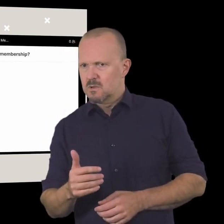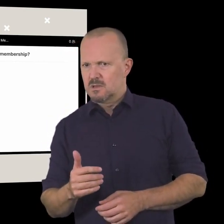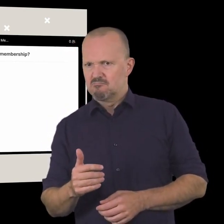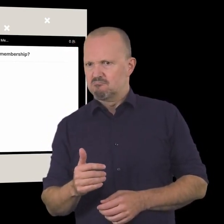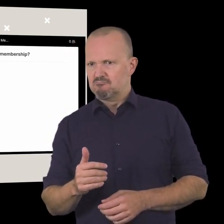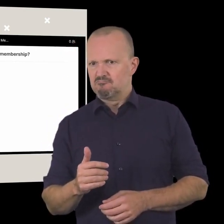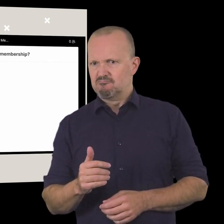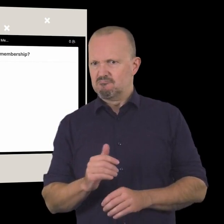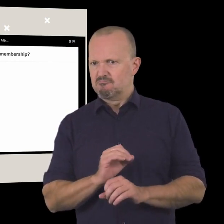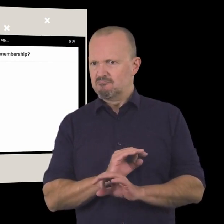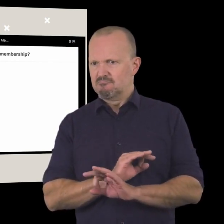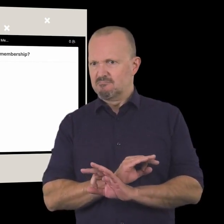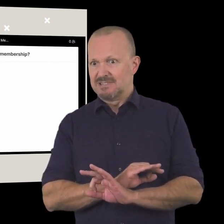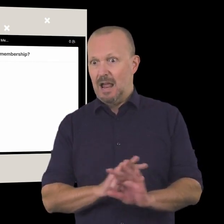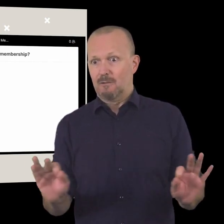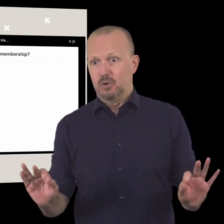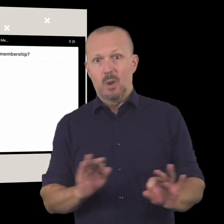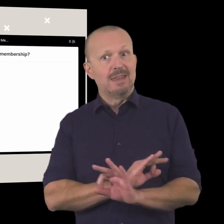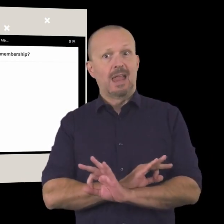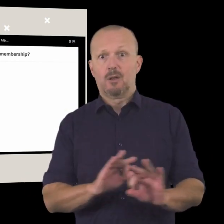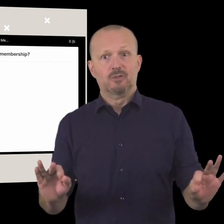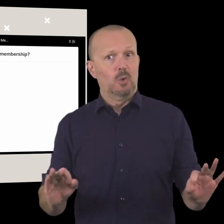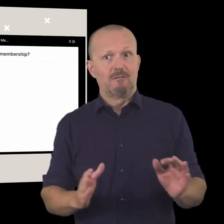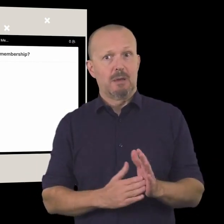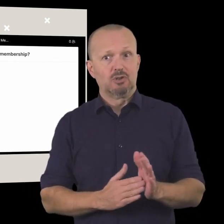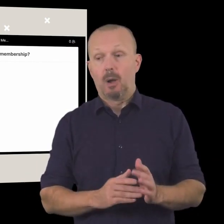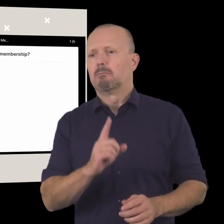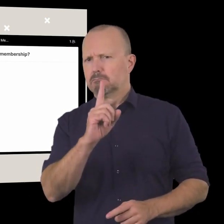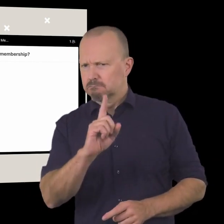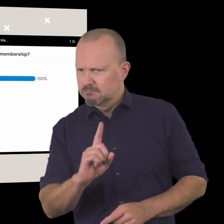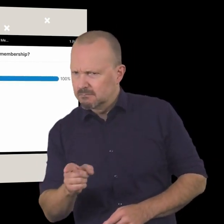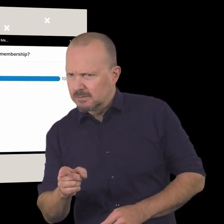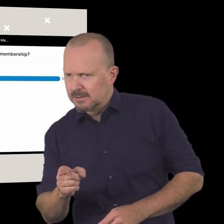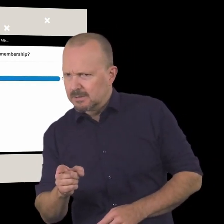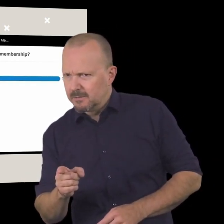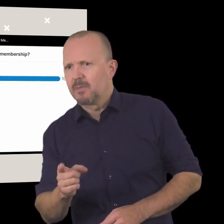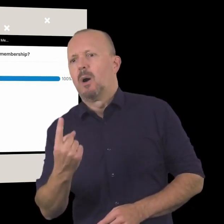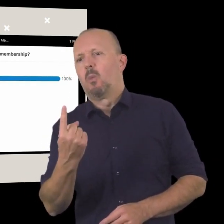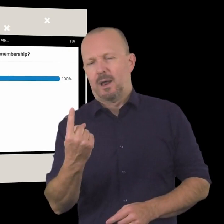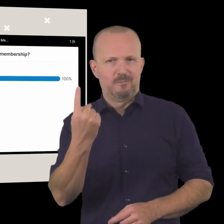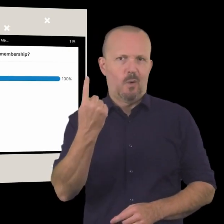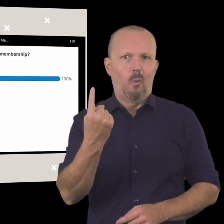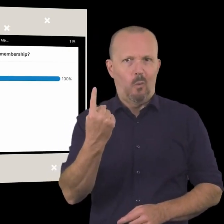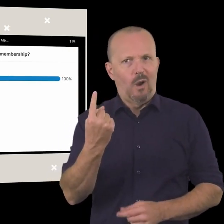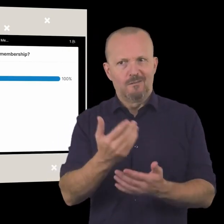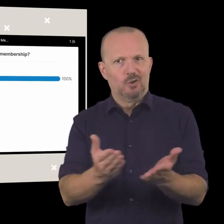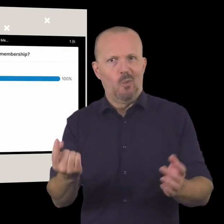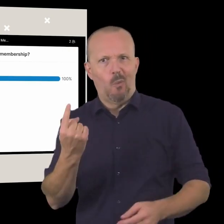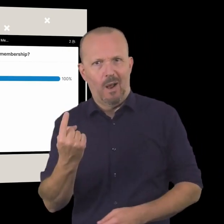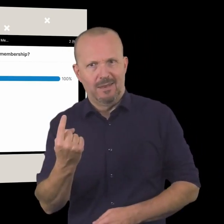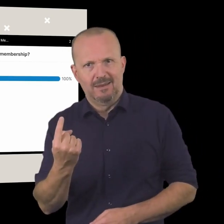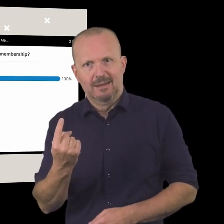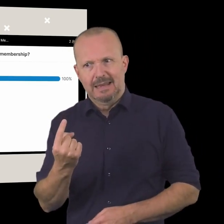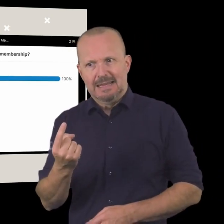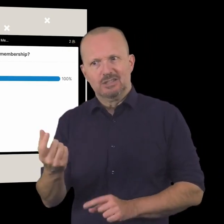uh the session right now none of you are earning income from from membership awesome so we're about to to hang on a second uh some